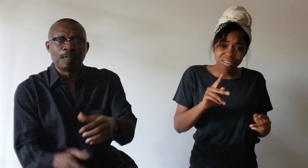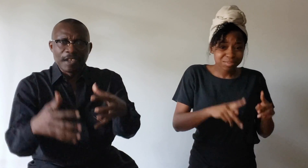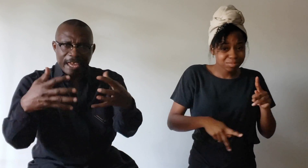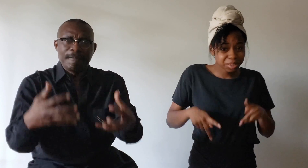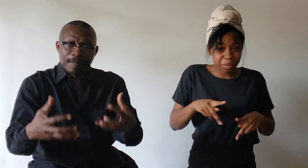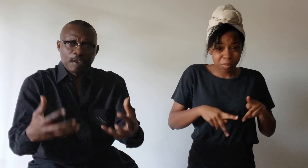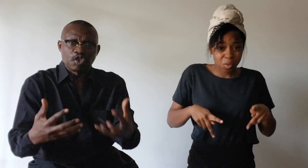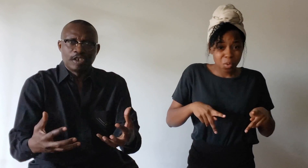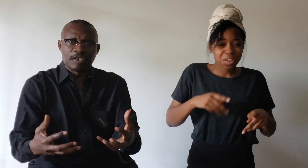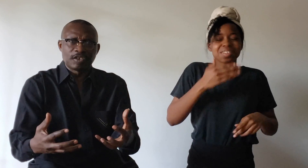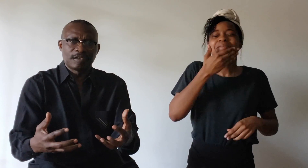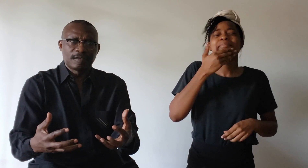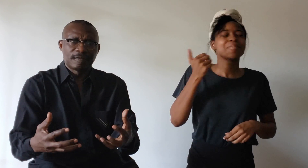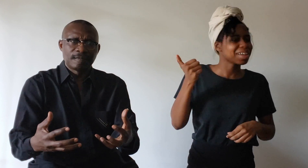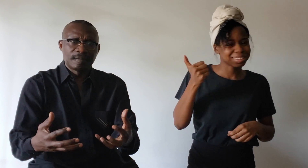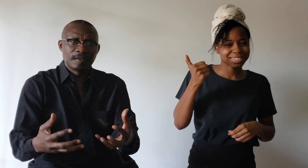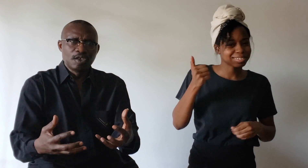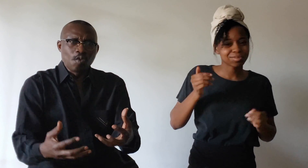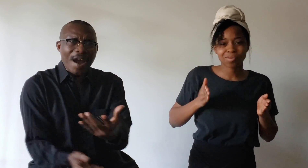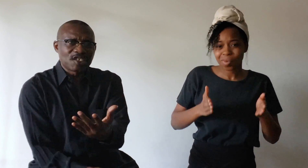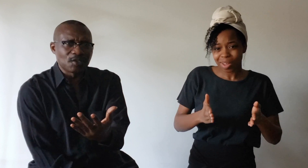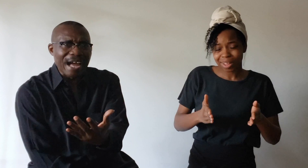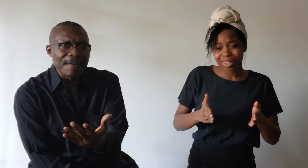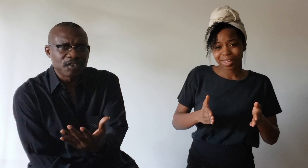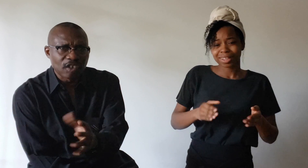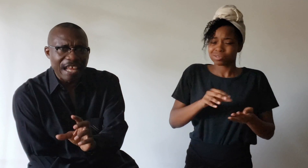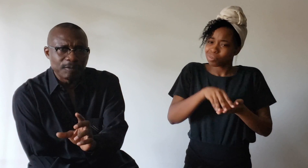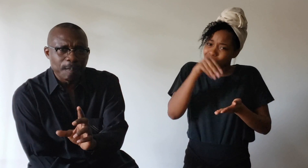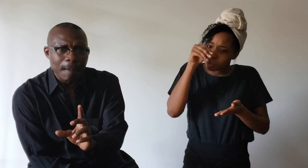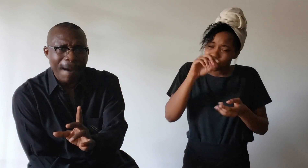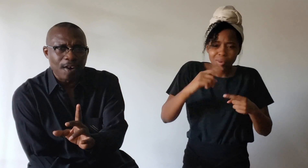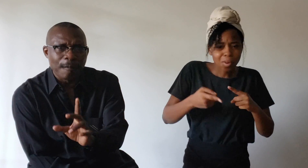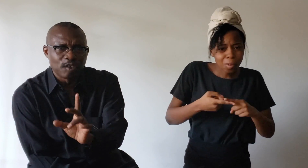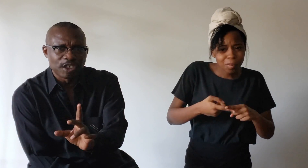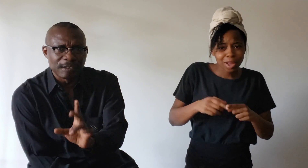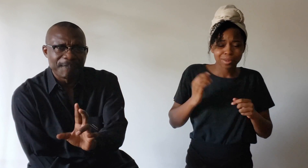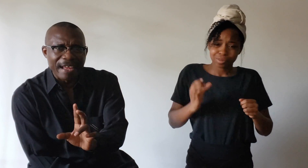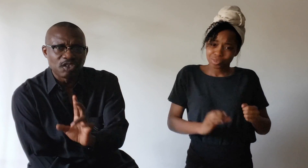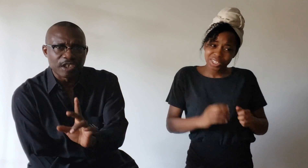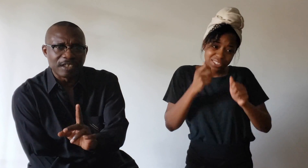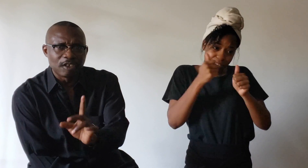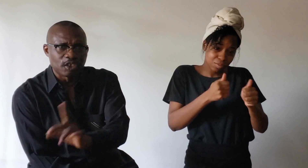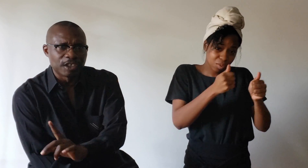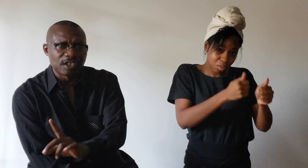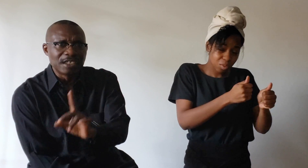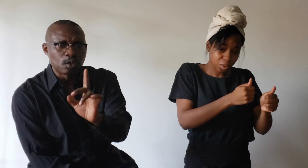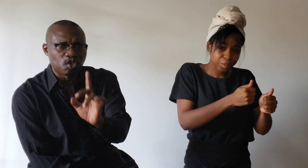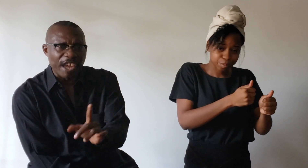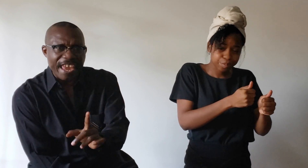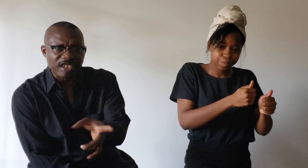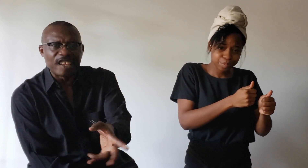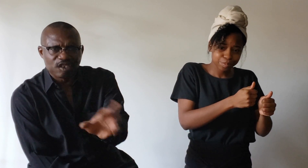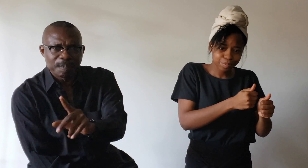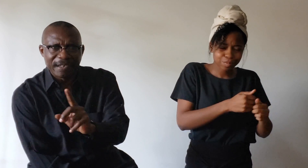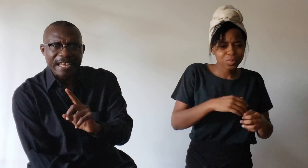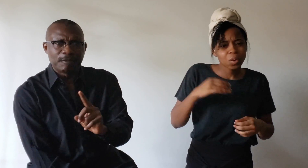in the church. Why should others claim to be a part of the church then tell the church to change its beliefs?